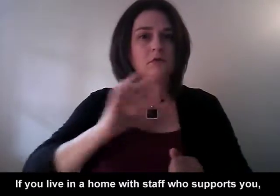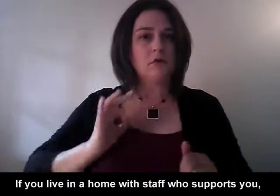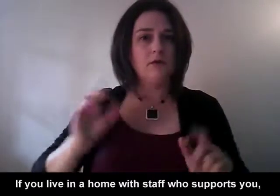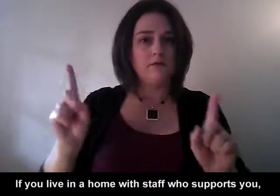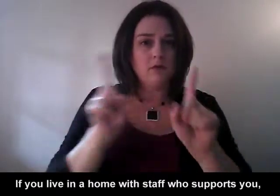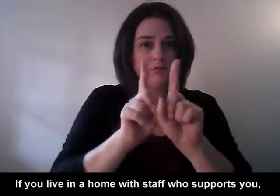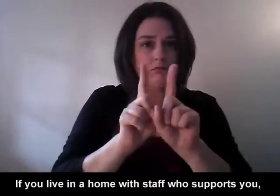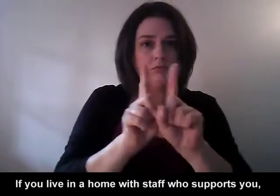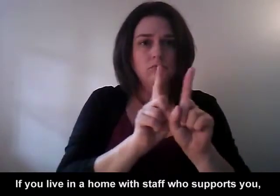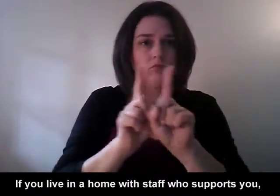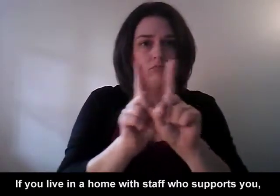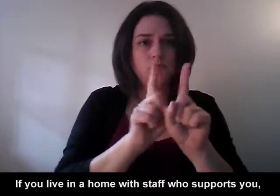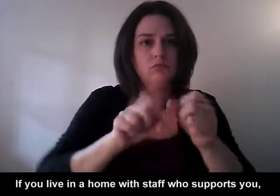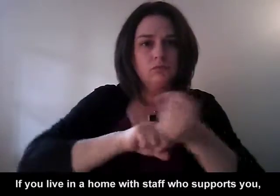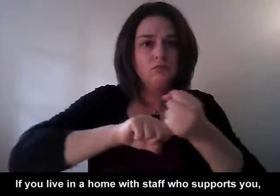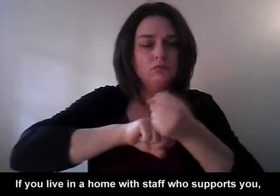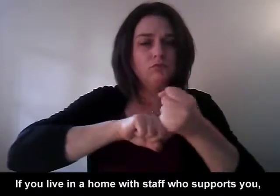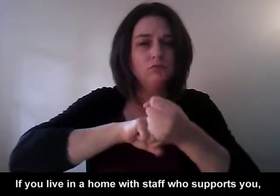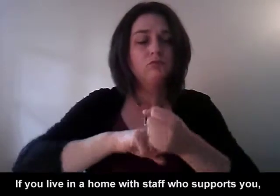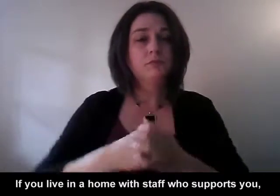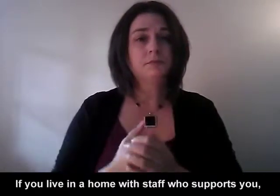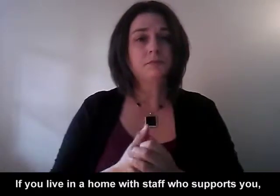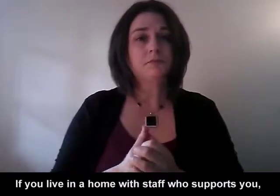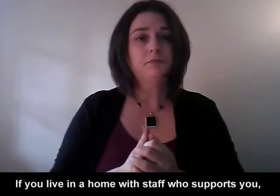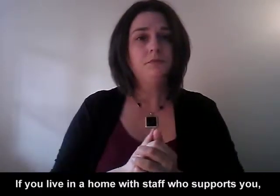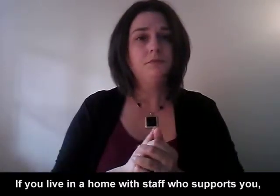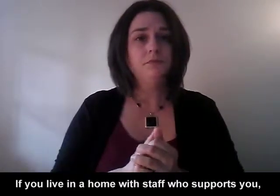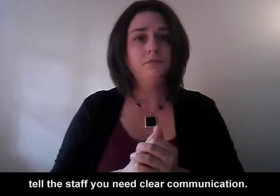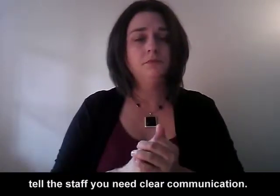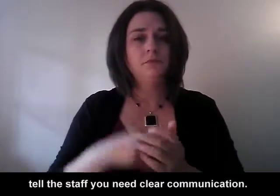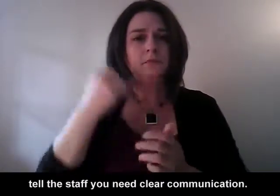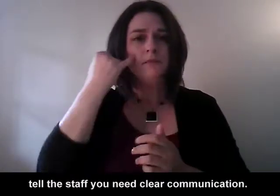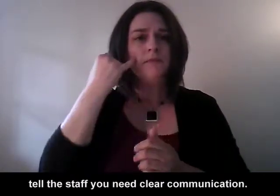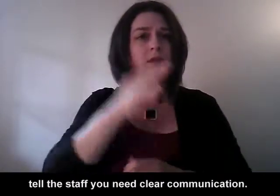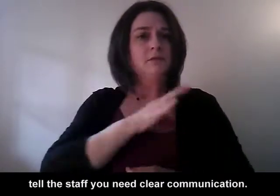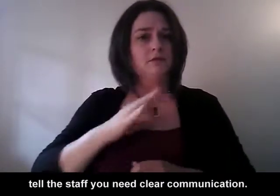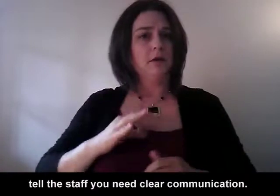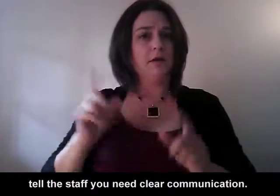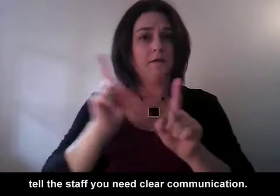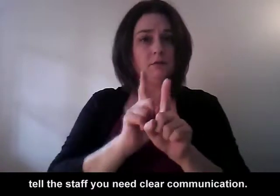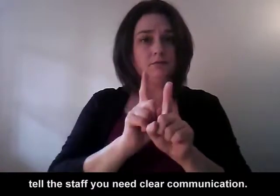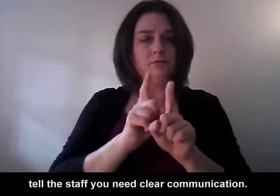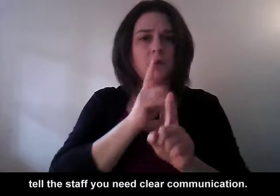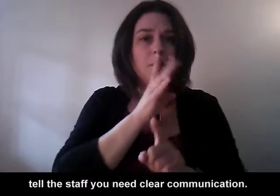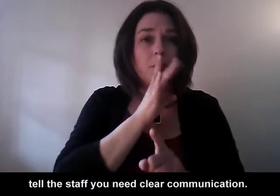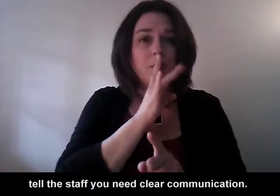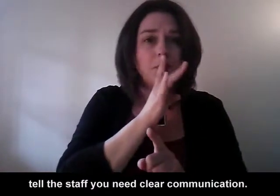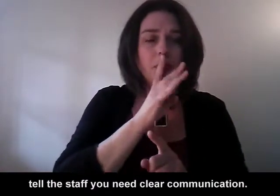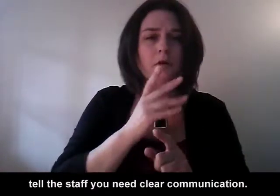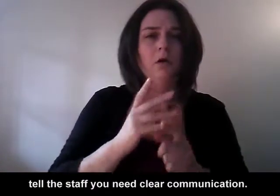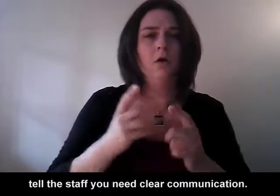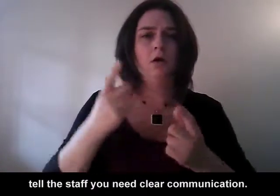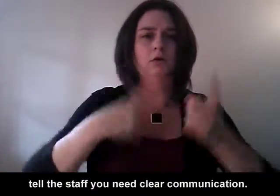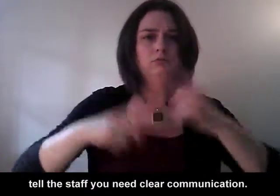If you live in a home with staff who supports you, tell the staff you need clear communication.